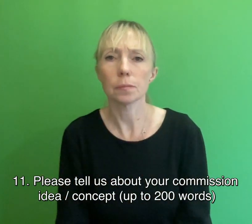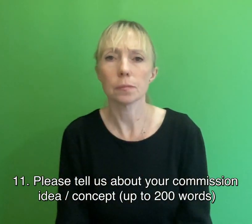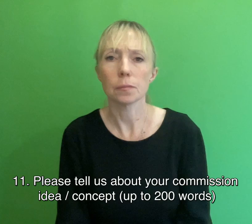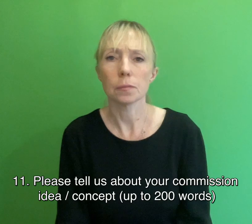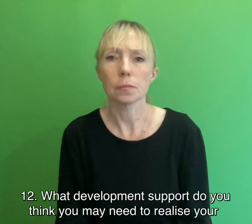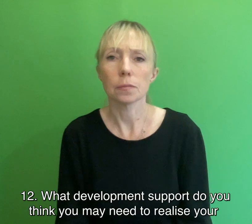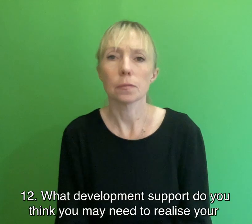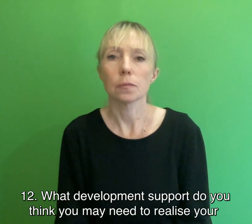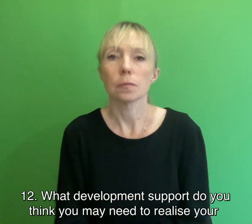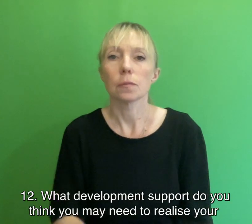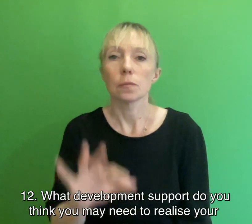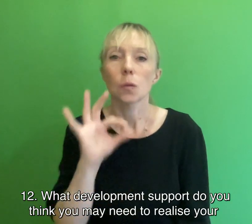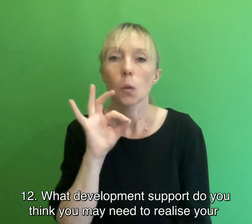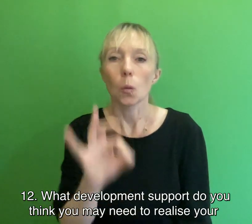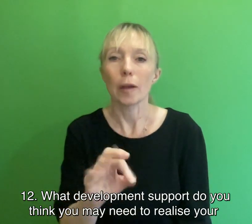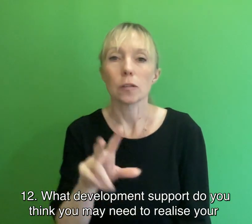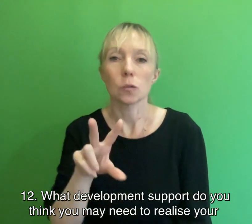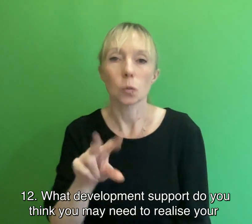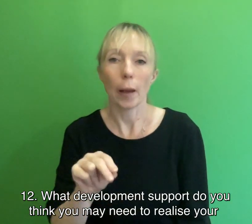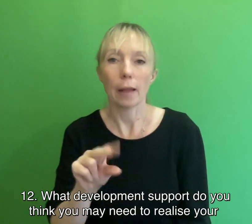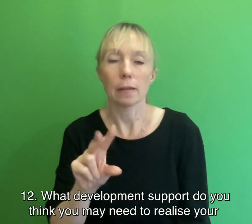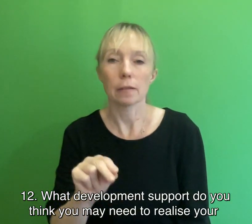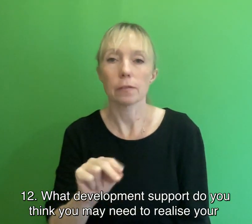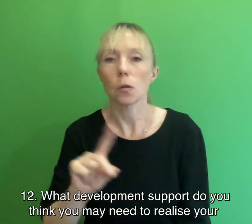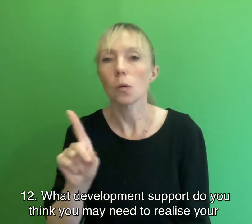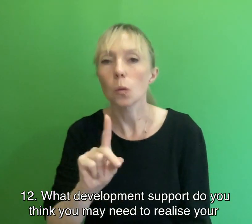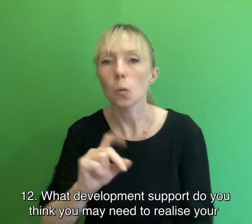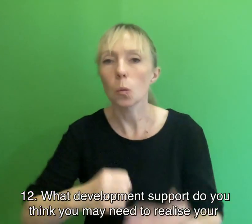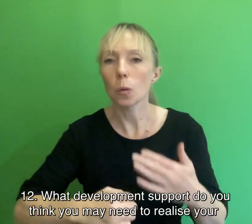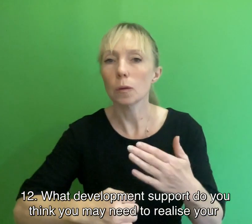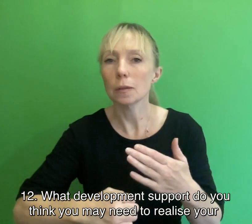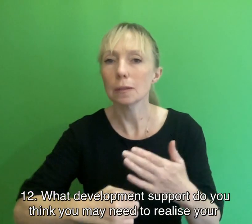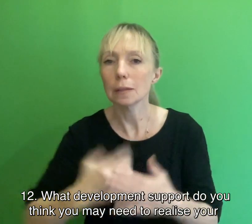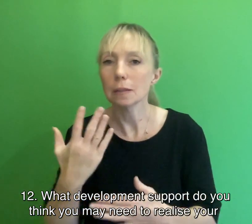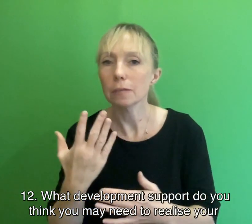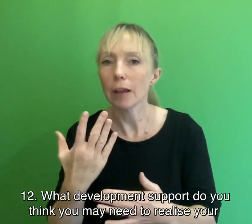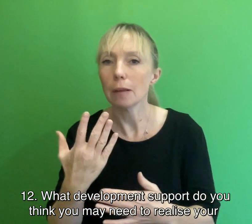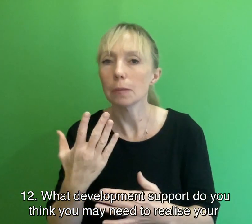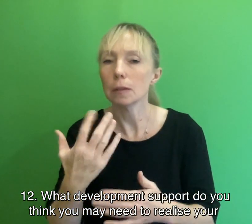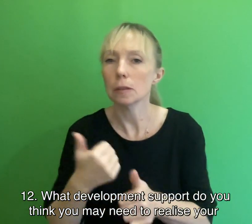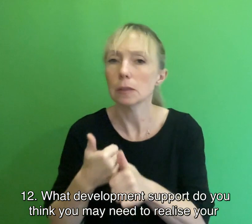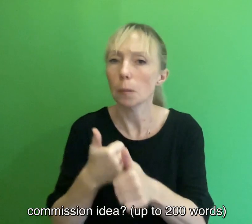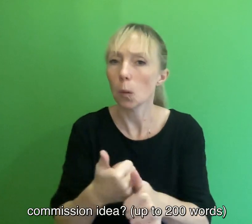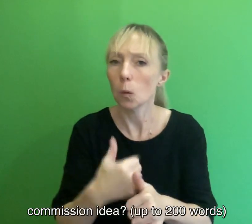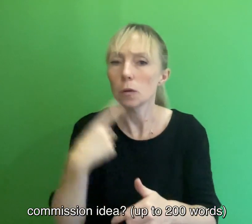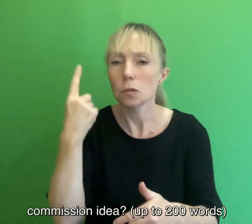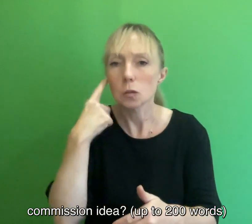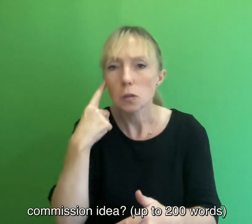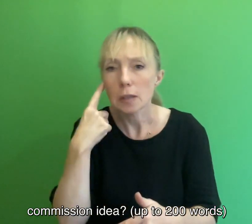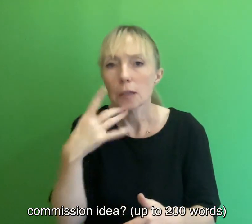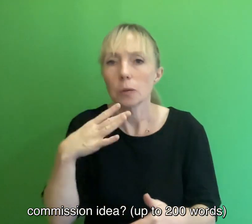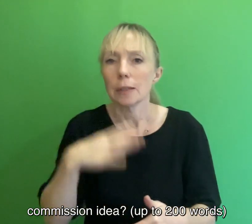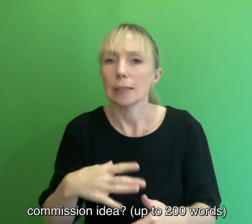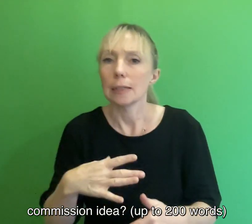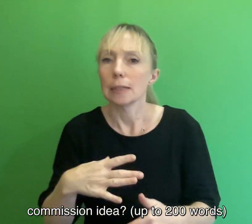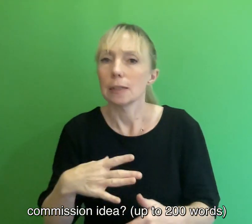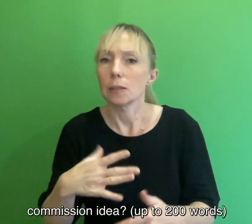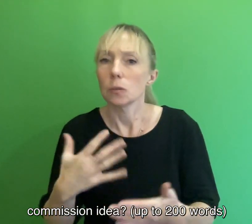Question 12 What development support do you think you may need to realise your commission idea? Up to 200